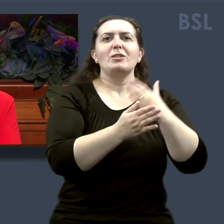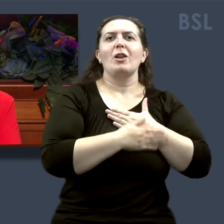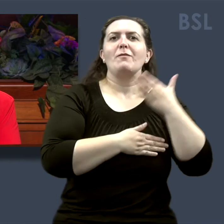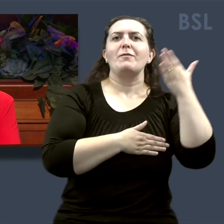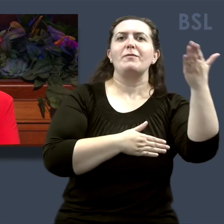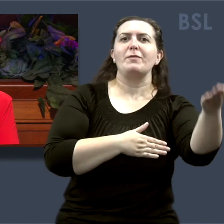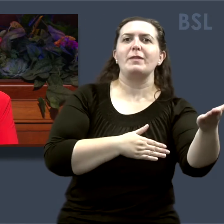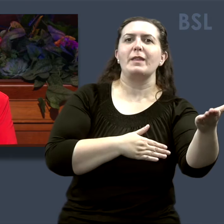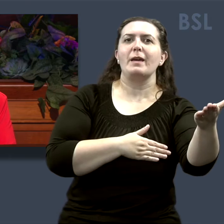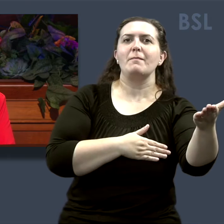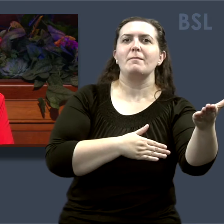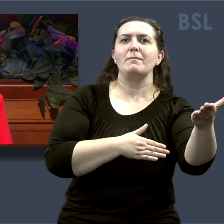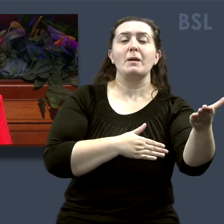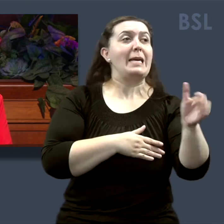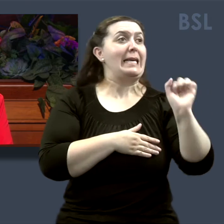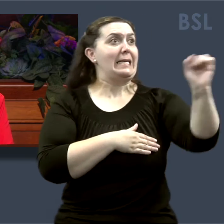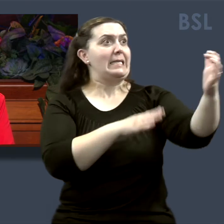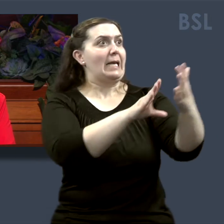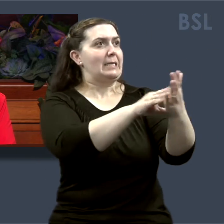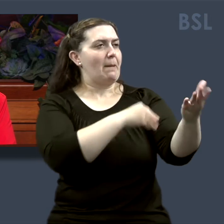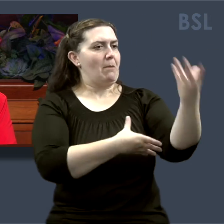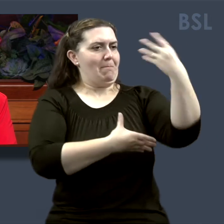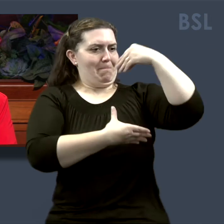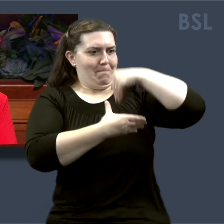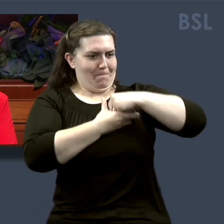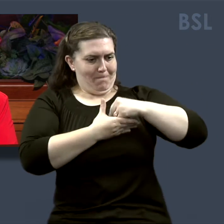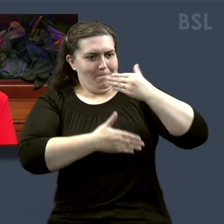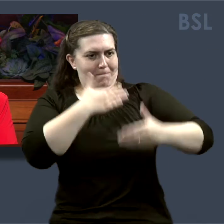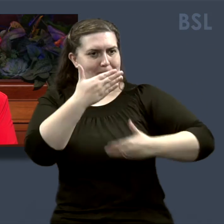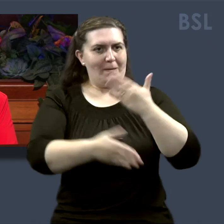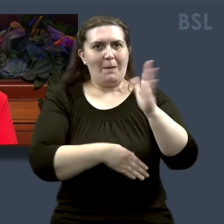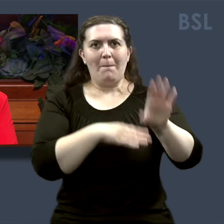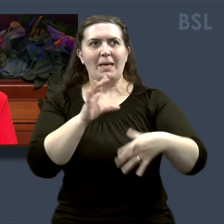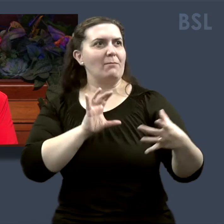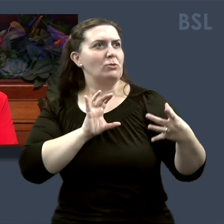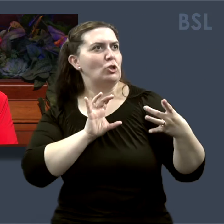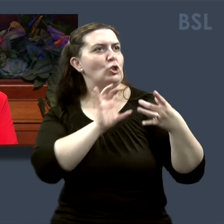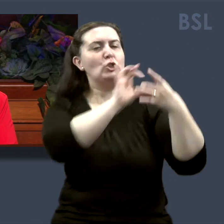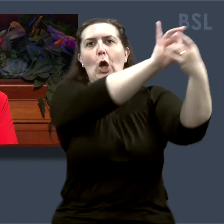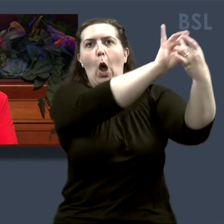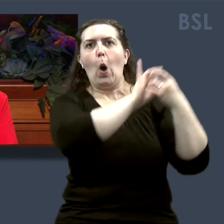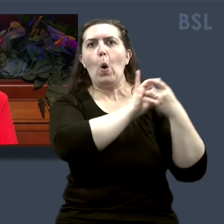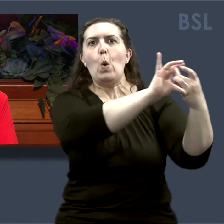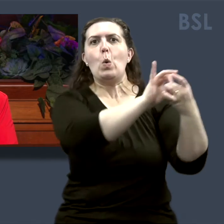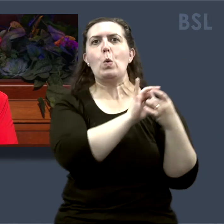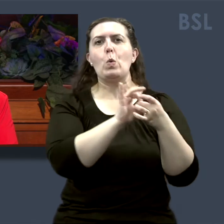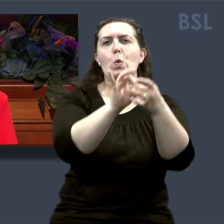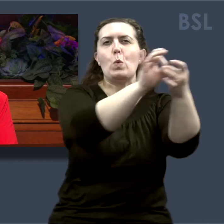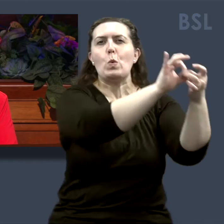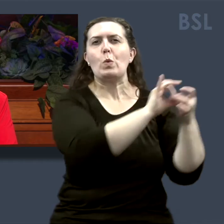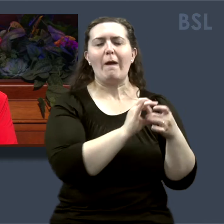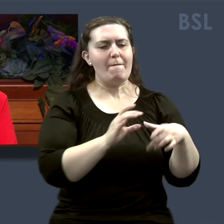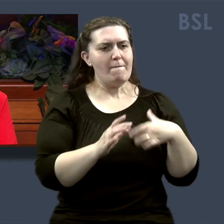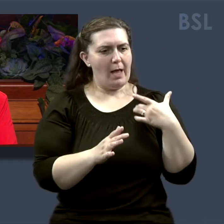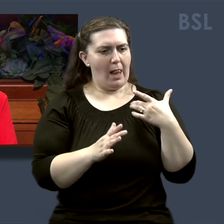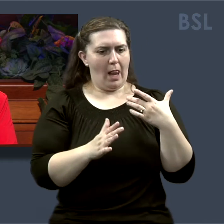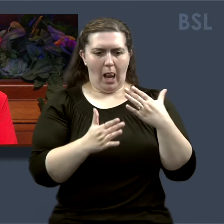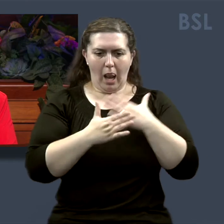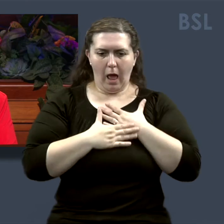As we follow His example, we can be yoked with Him and help foster a feeling of love and belonging